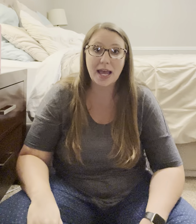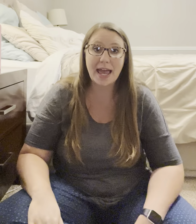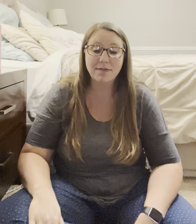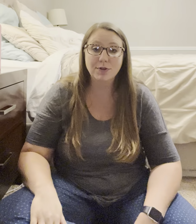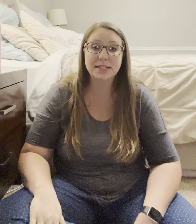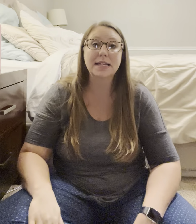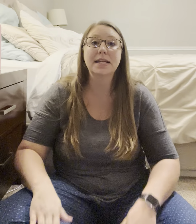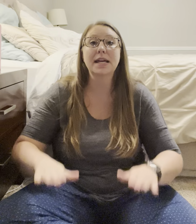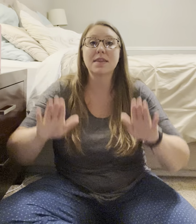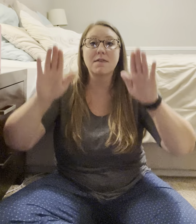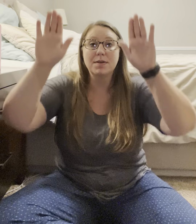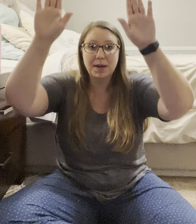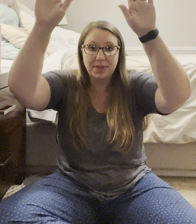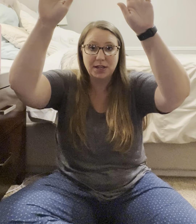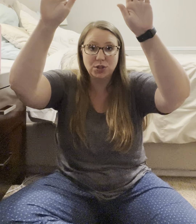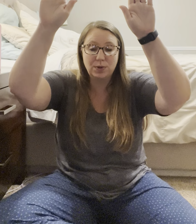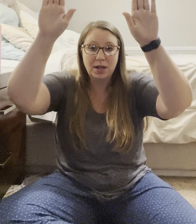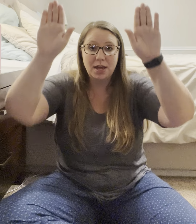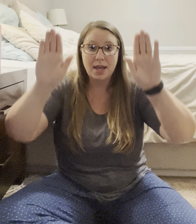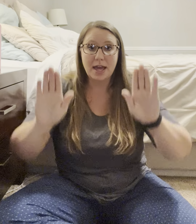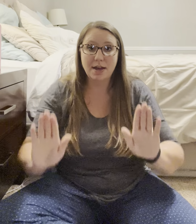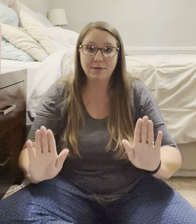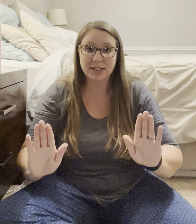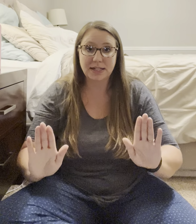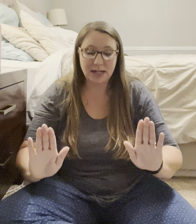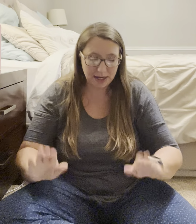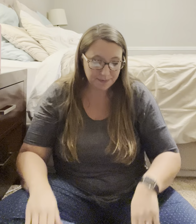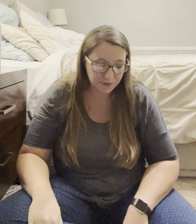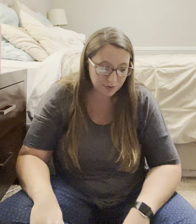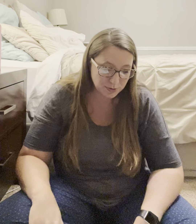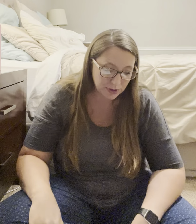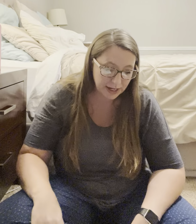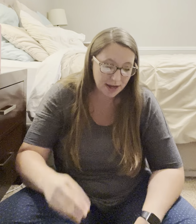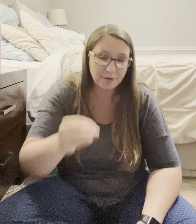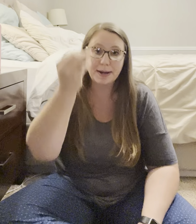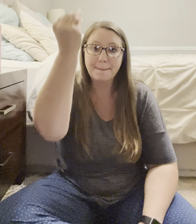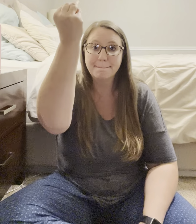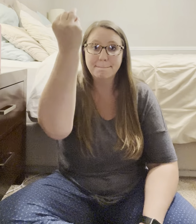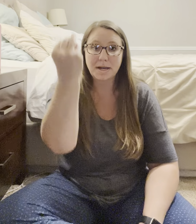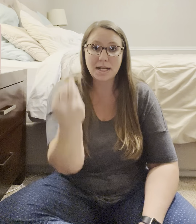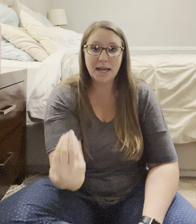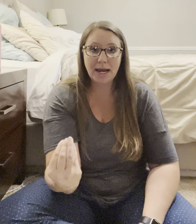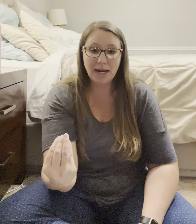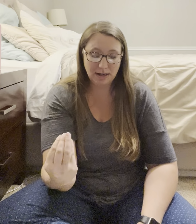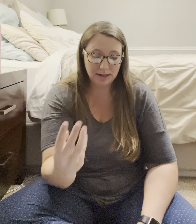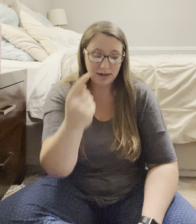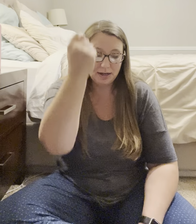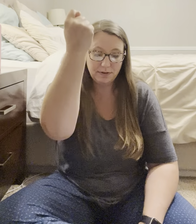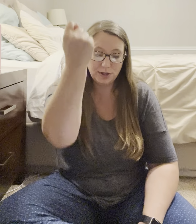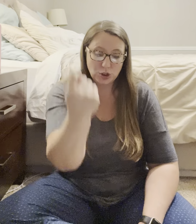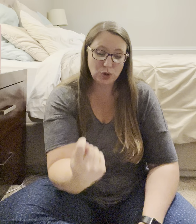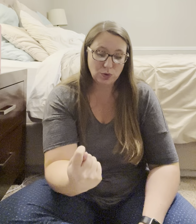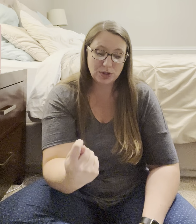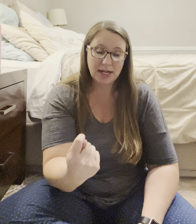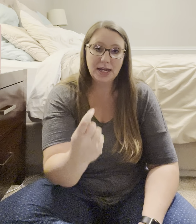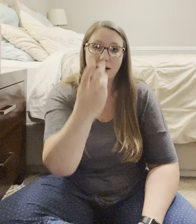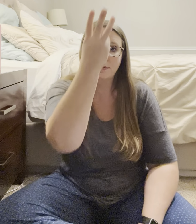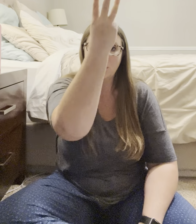every Sunday of the month, I do every Sunday. If I'm doing every Monday, every Tuesday, every